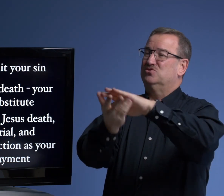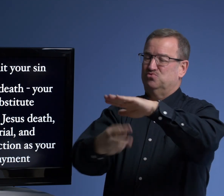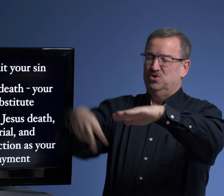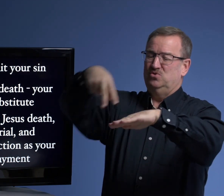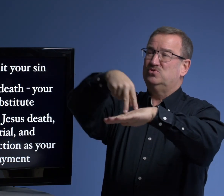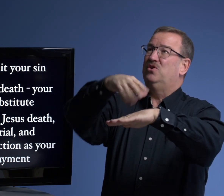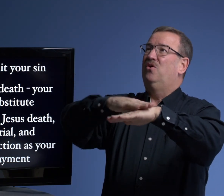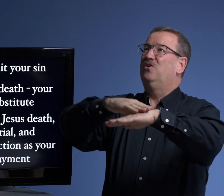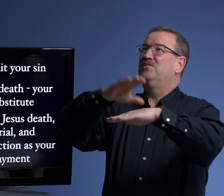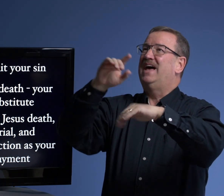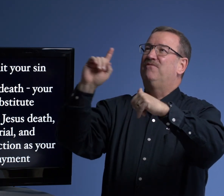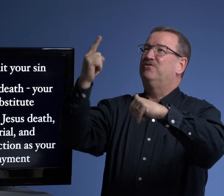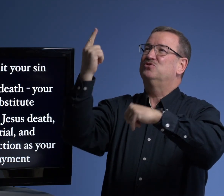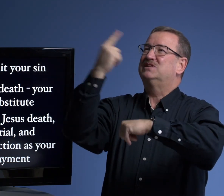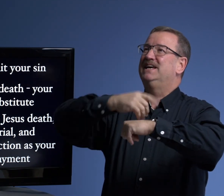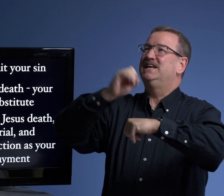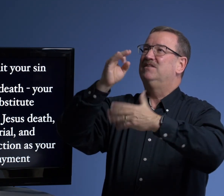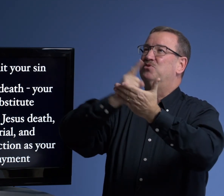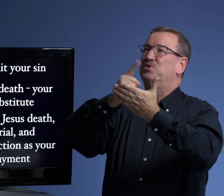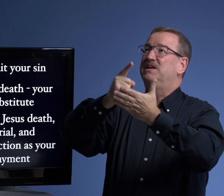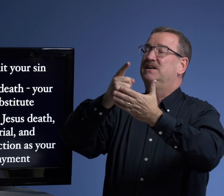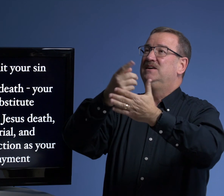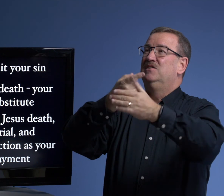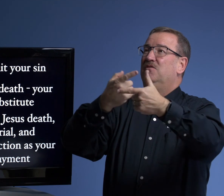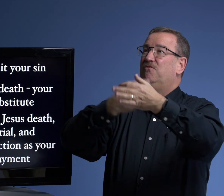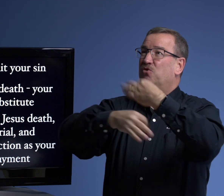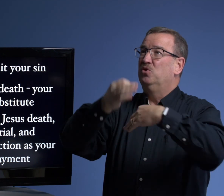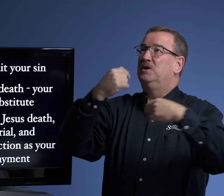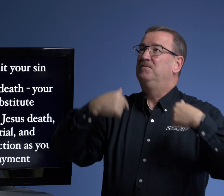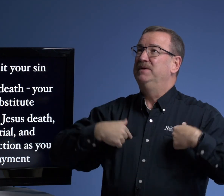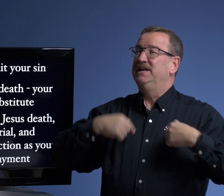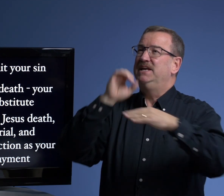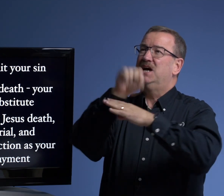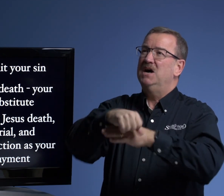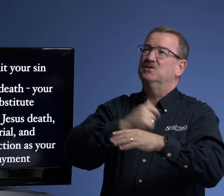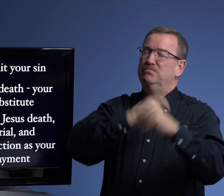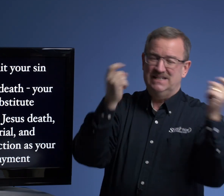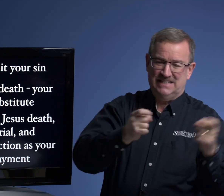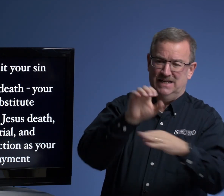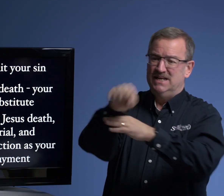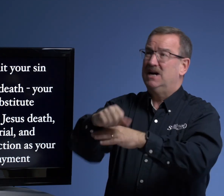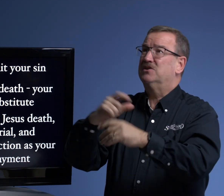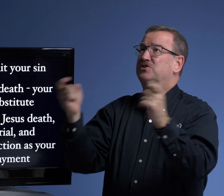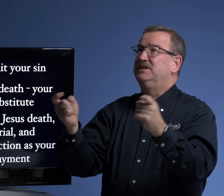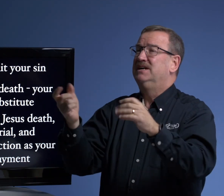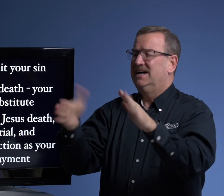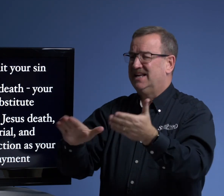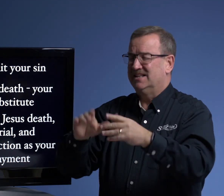rose on that first day of the week for me. He conquered my sin, conquered a death.